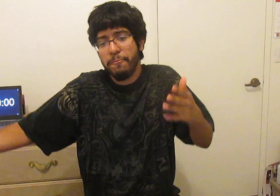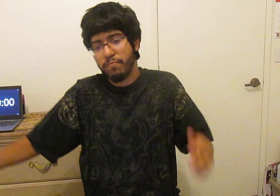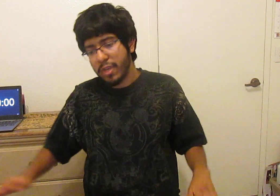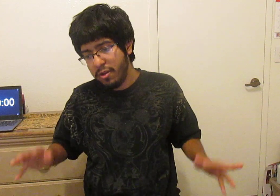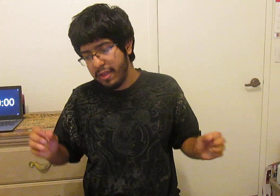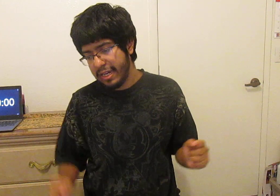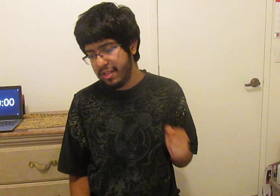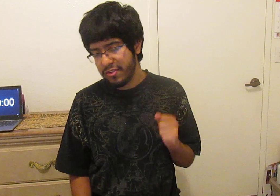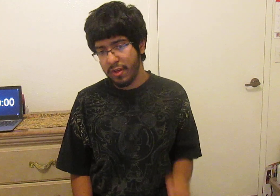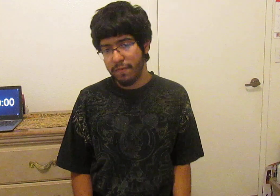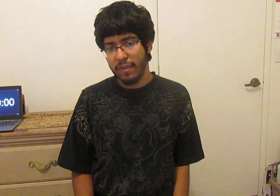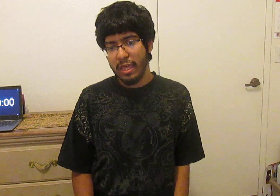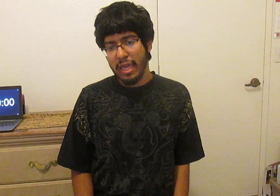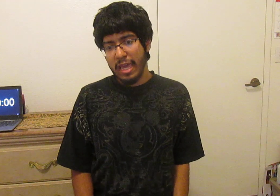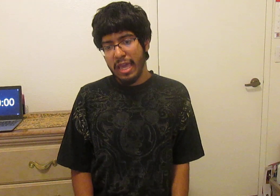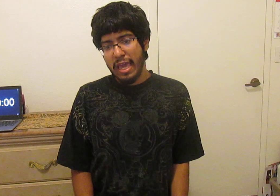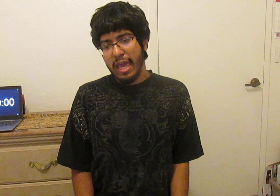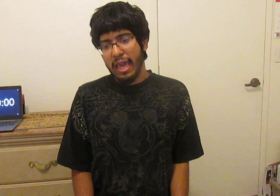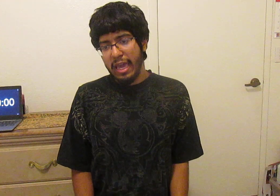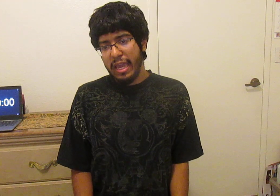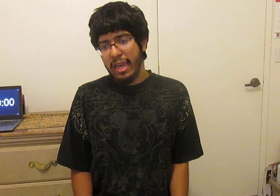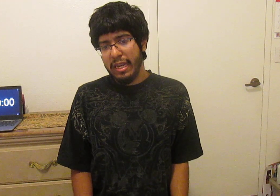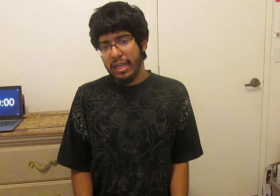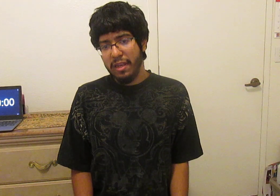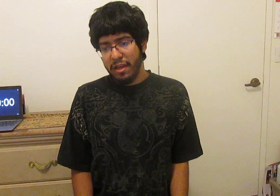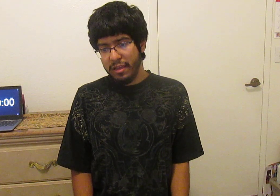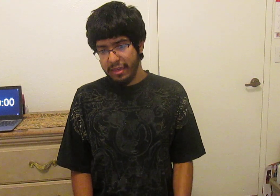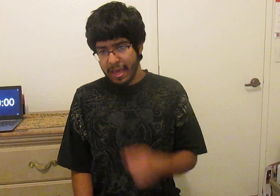and all that kind of stuff and yeah